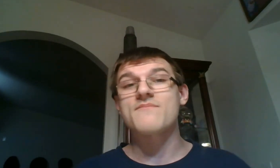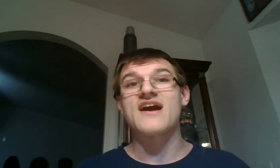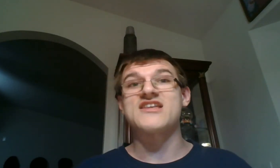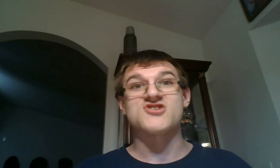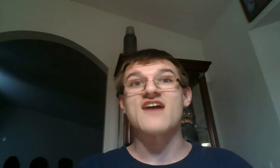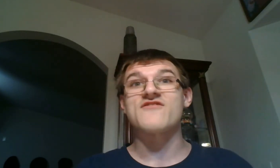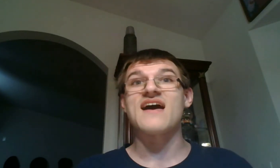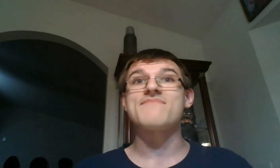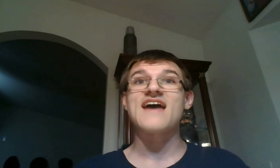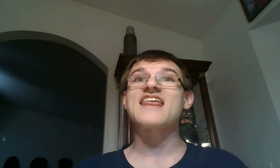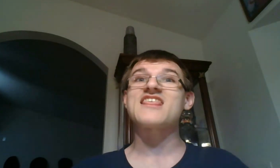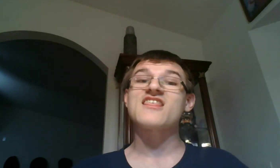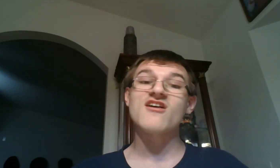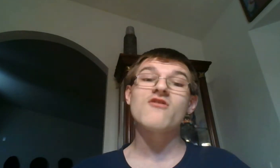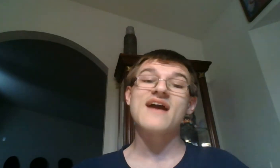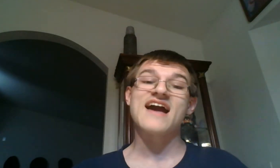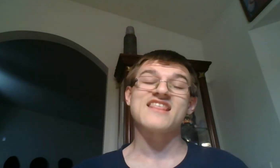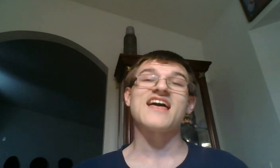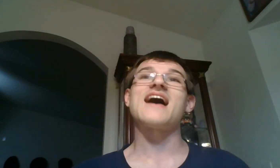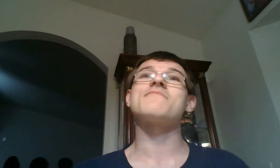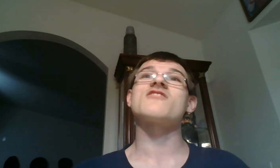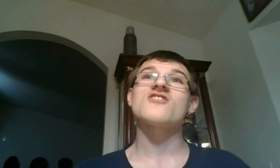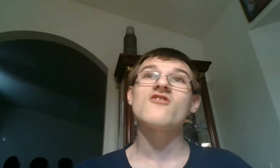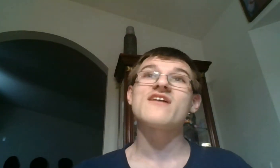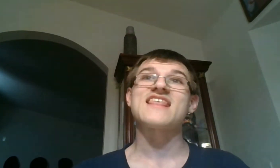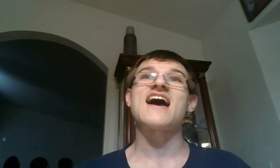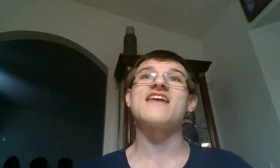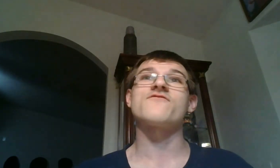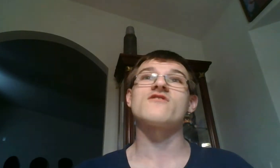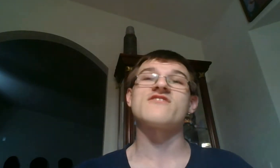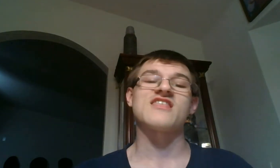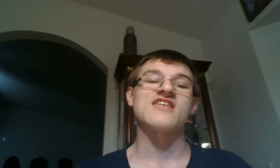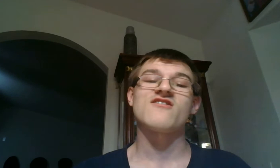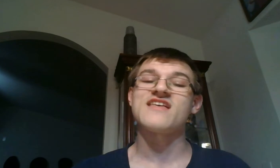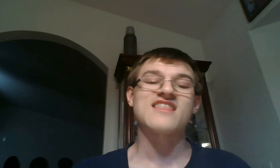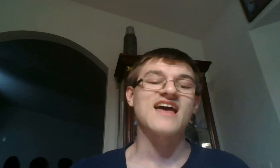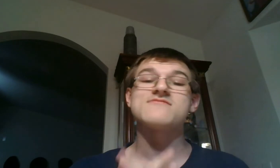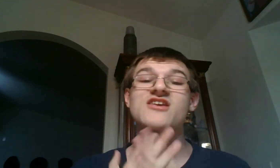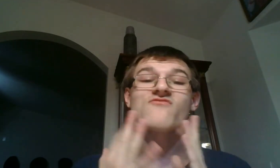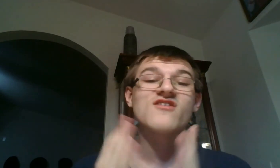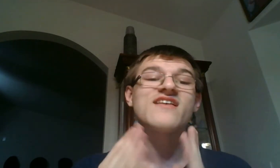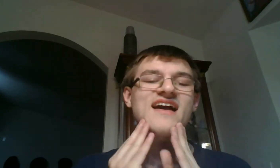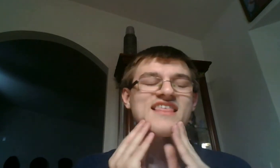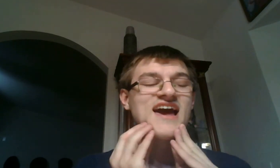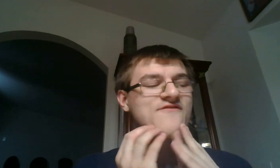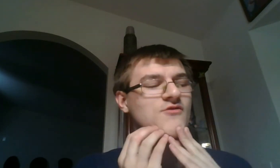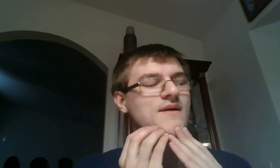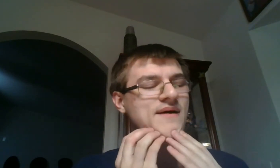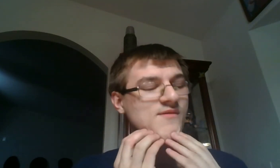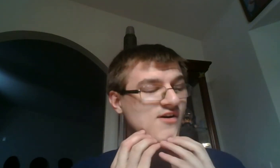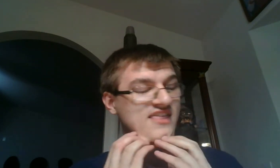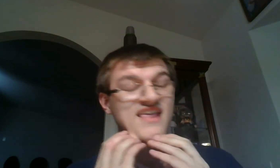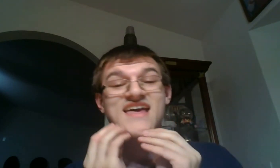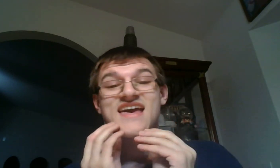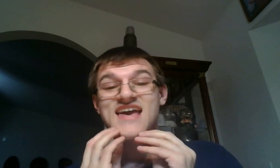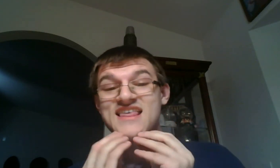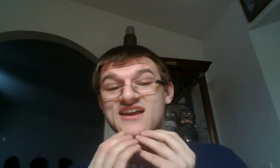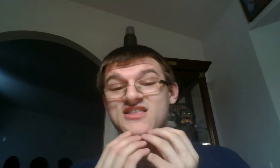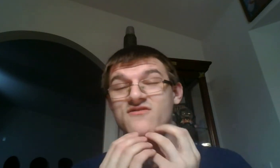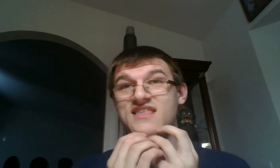brand and drive for that. That is so excellent. I'm so excited for this. I'm just really excited for what Bubba Walsh is going to do with the